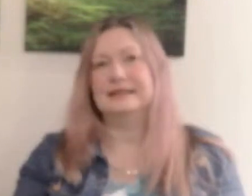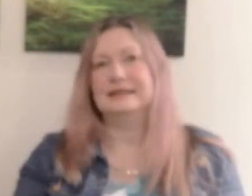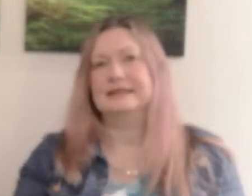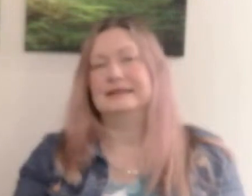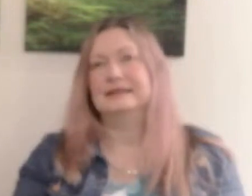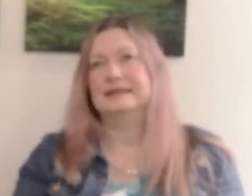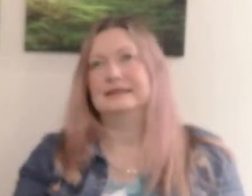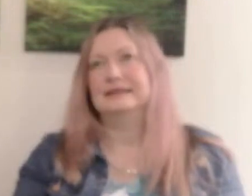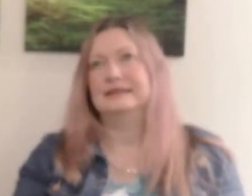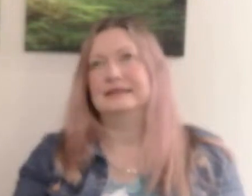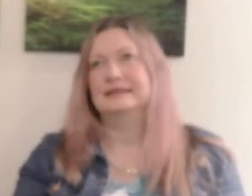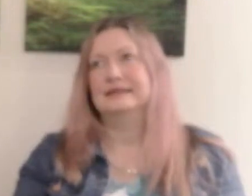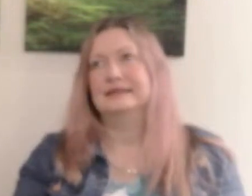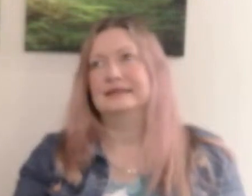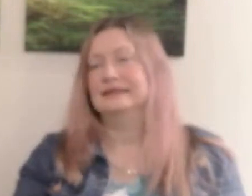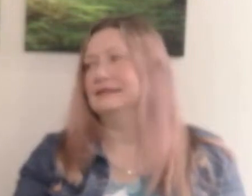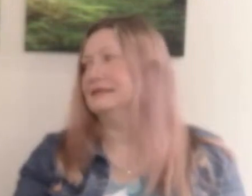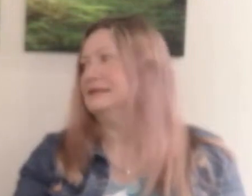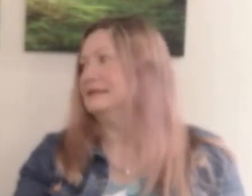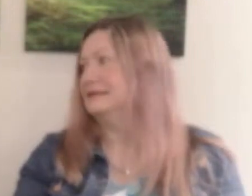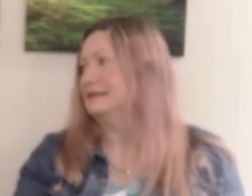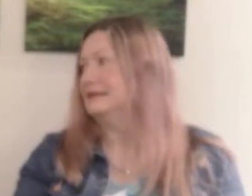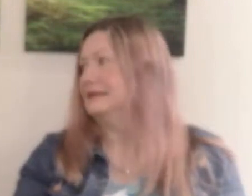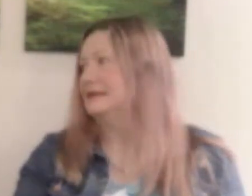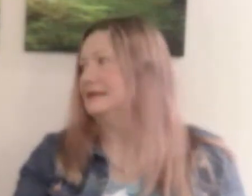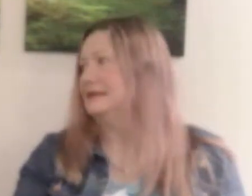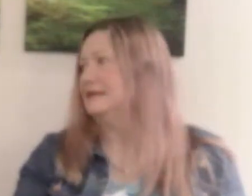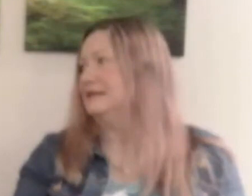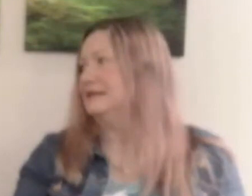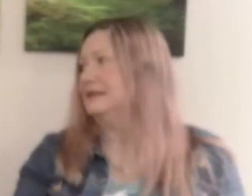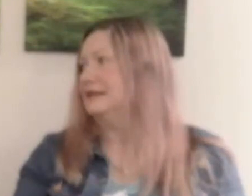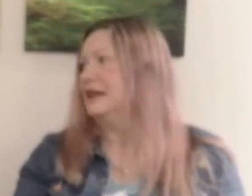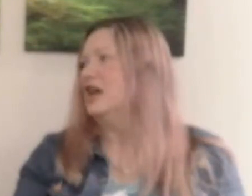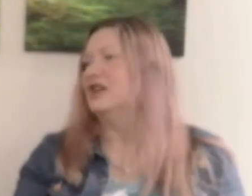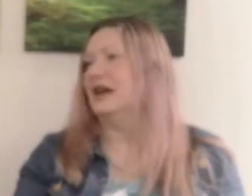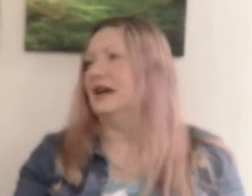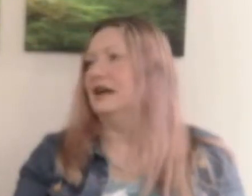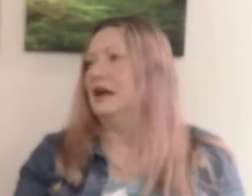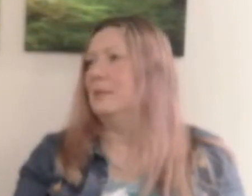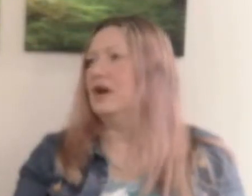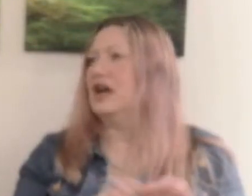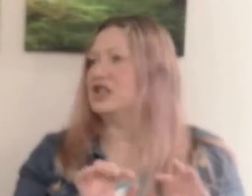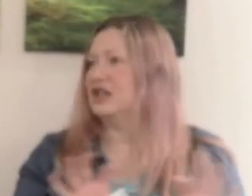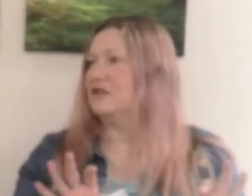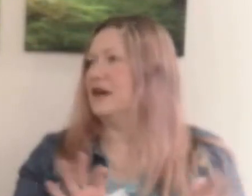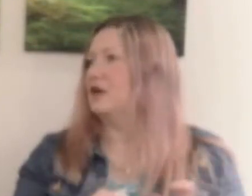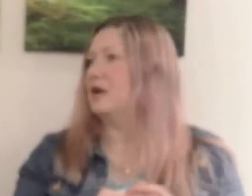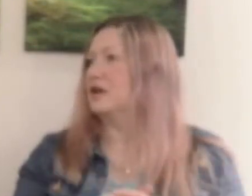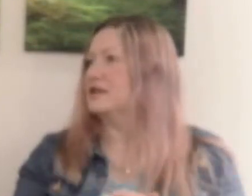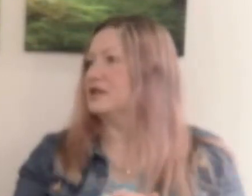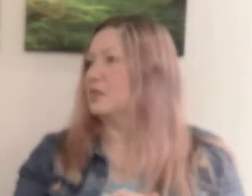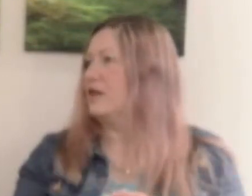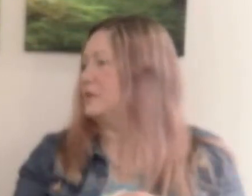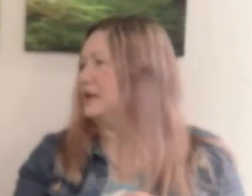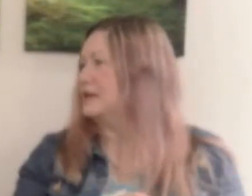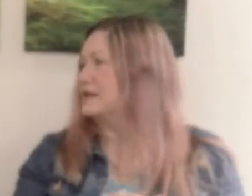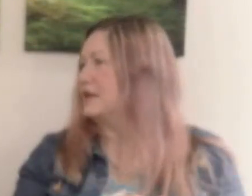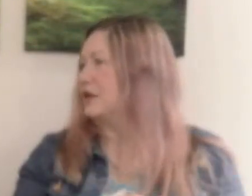I think that's quite comforting, really, because I think I'm nearer than one a lot of the time. Yeah, but actually the fail mark is just whatever it gets. Yeah,